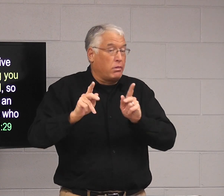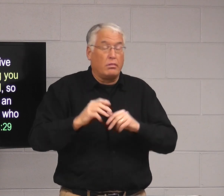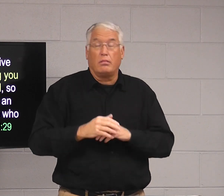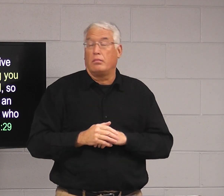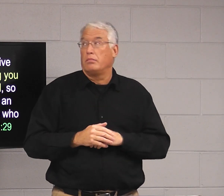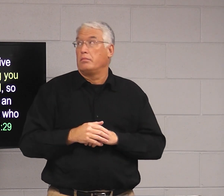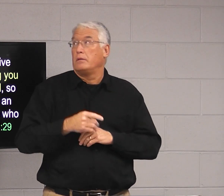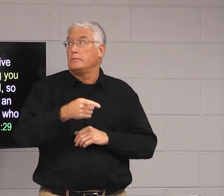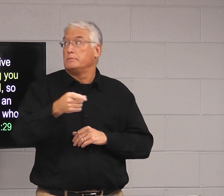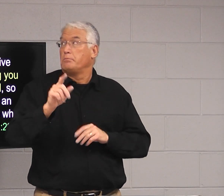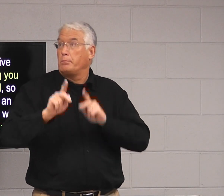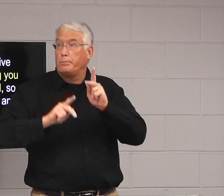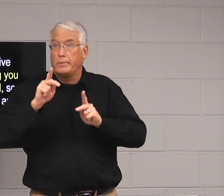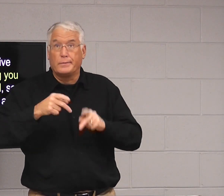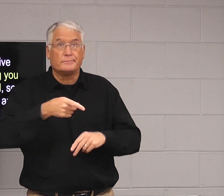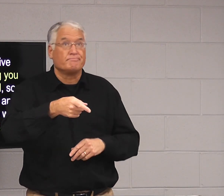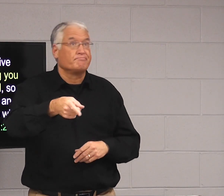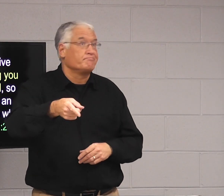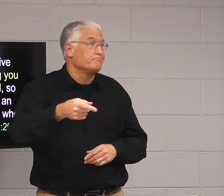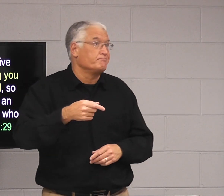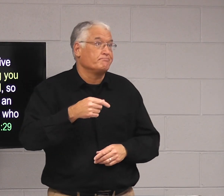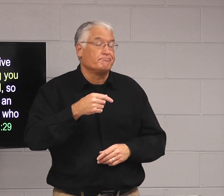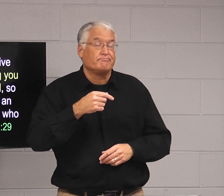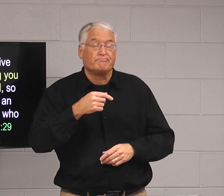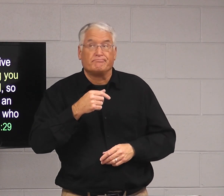maybe you're talking with someone and those people